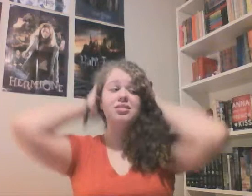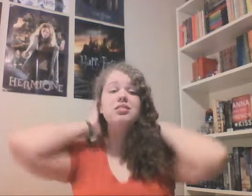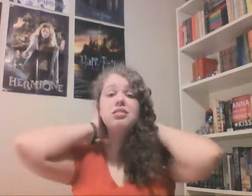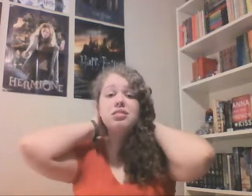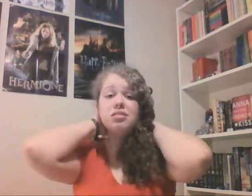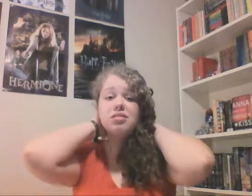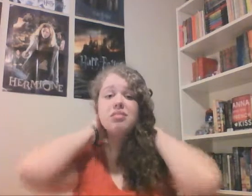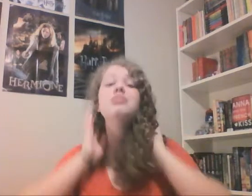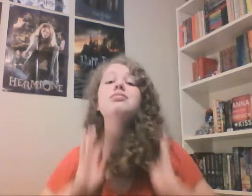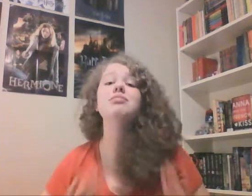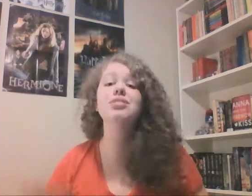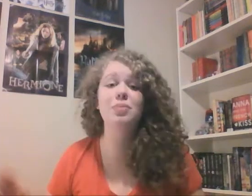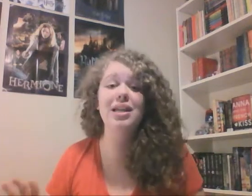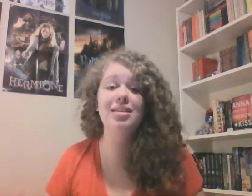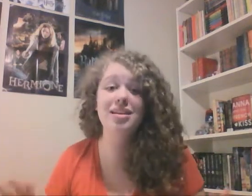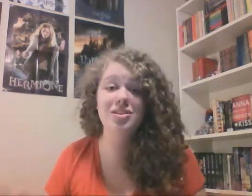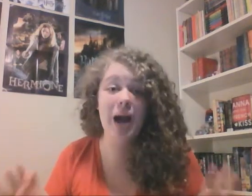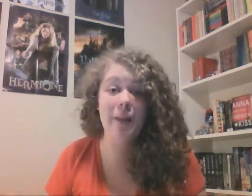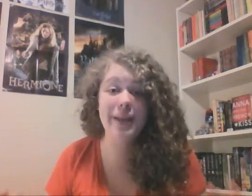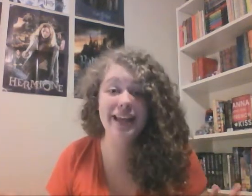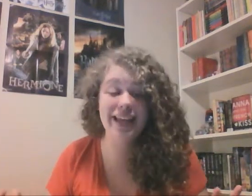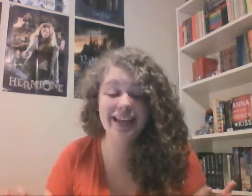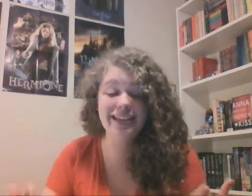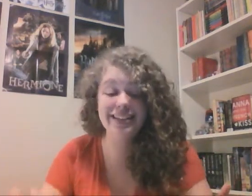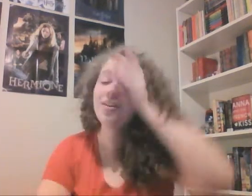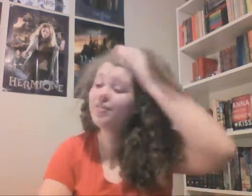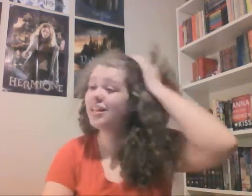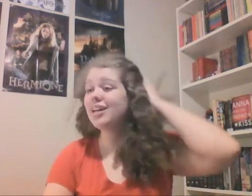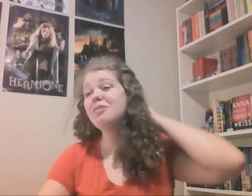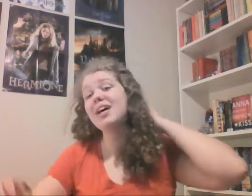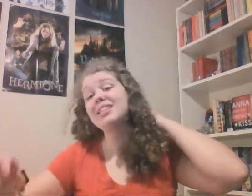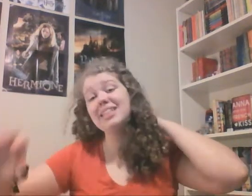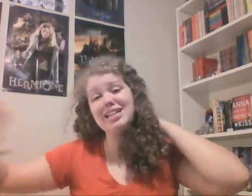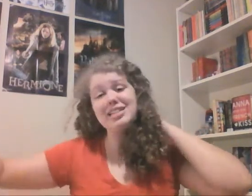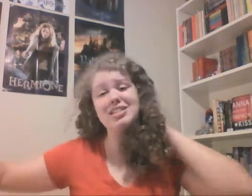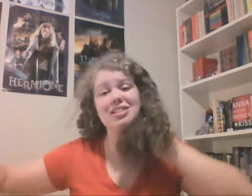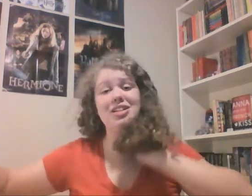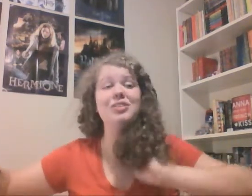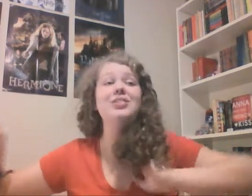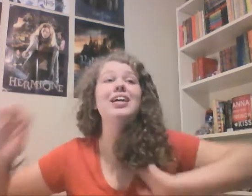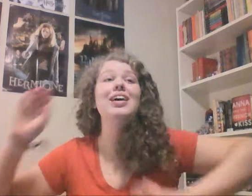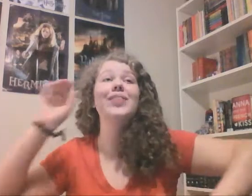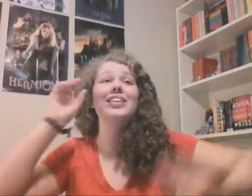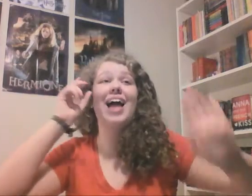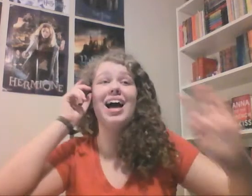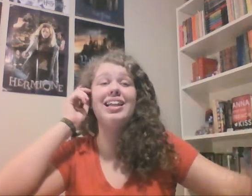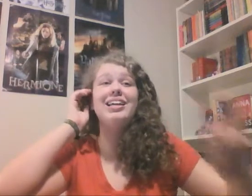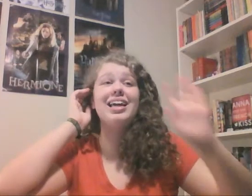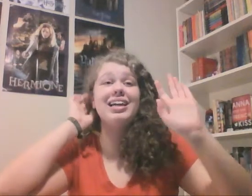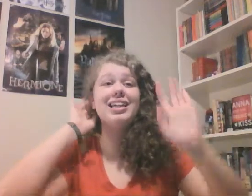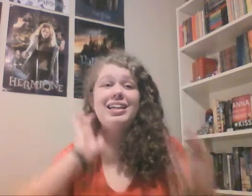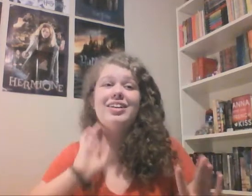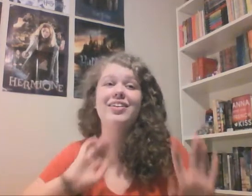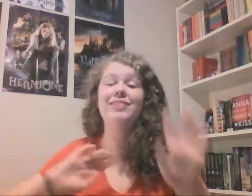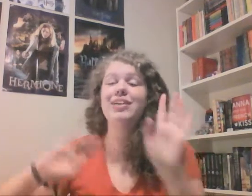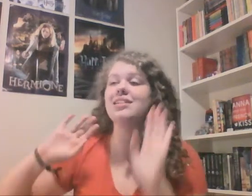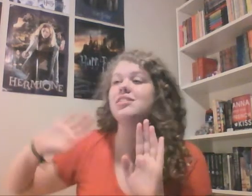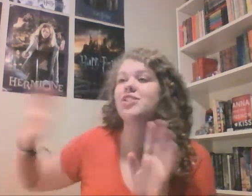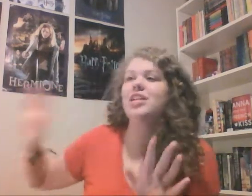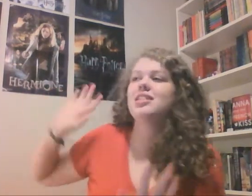Oh, so many things are happening. We then go back to the Institute with Alec and Clary because Jace